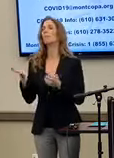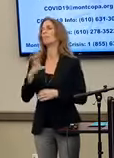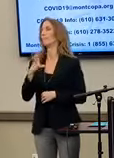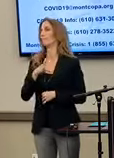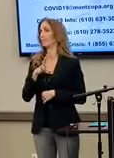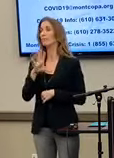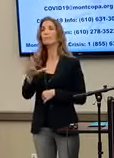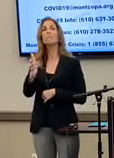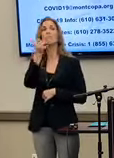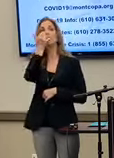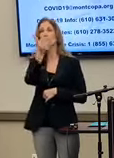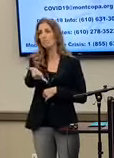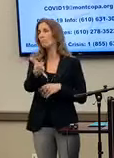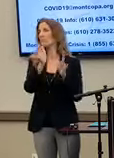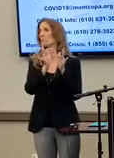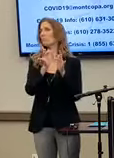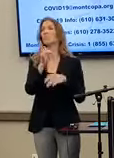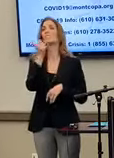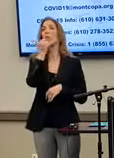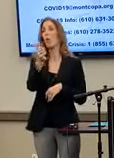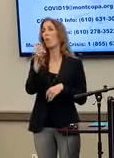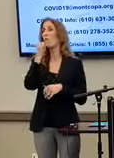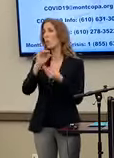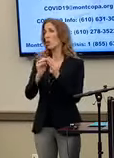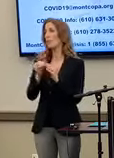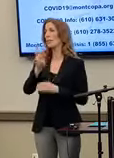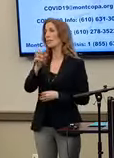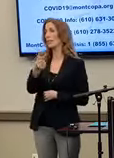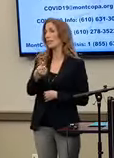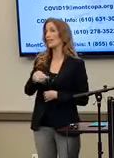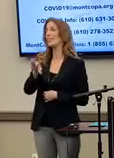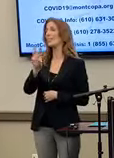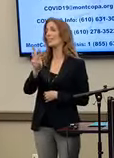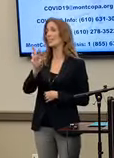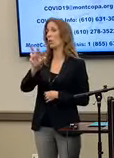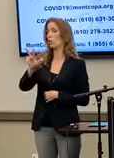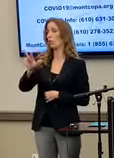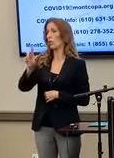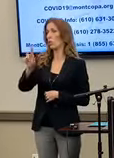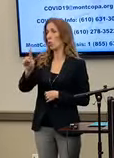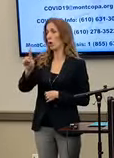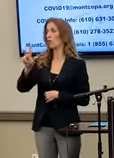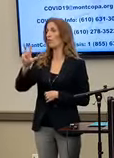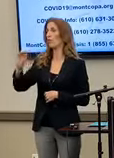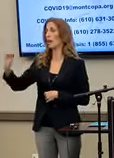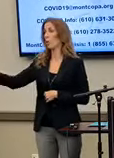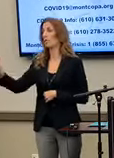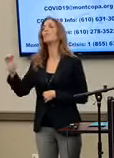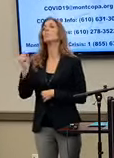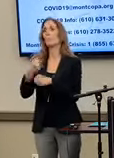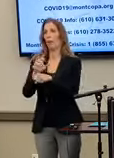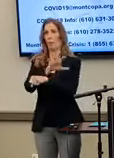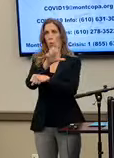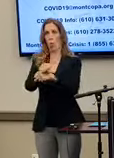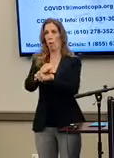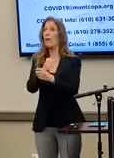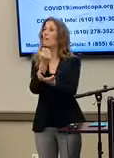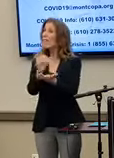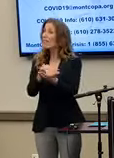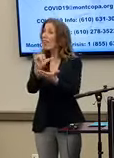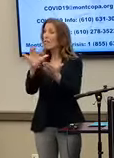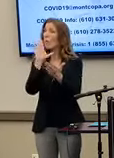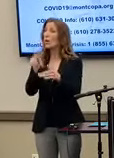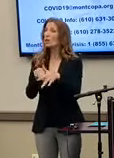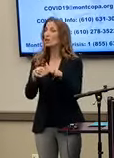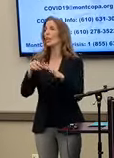may make an appointment by calling 610-631-3000. And again, that will begin